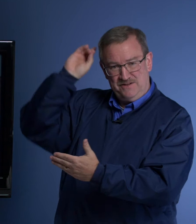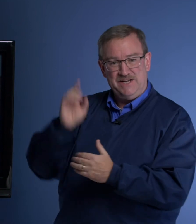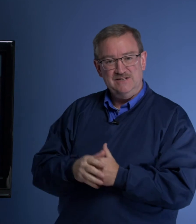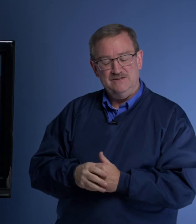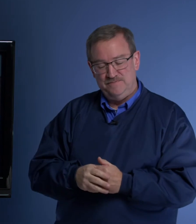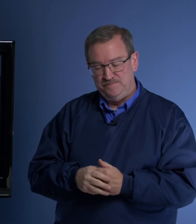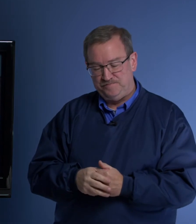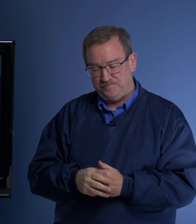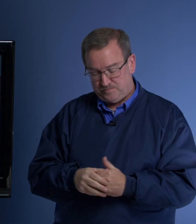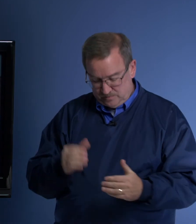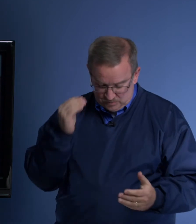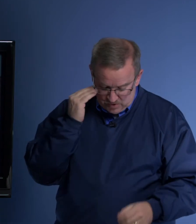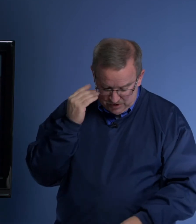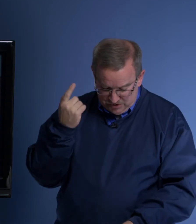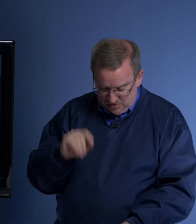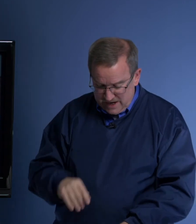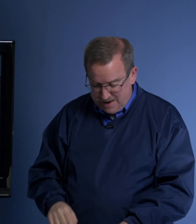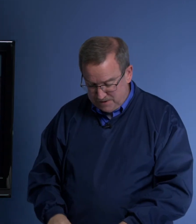Daniel. Well, you know what happened?